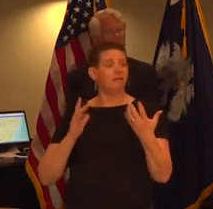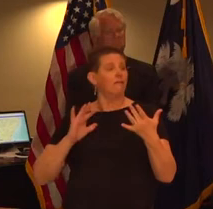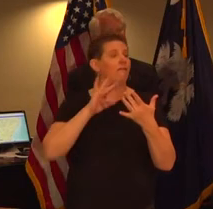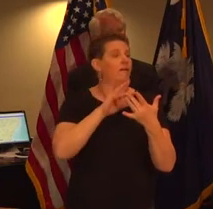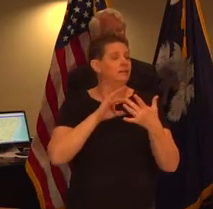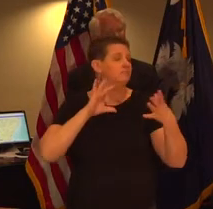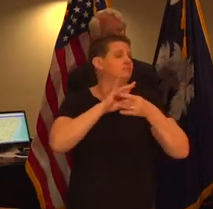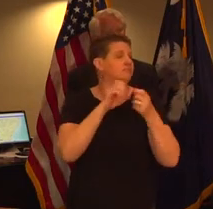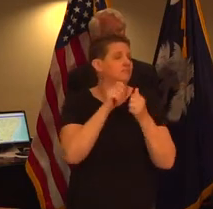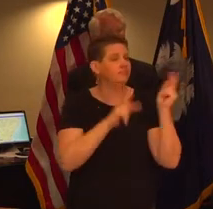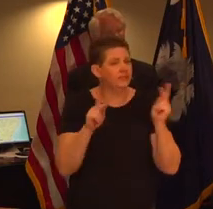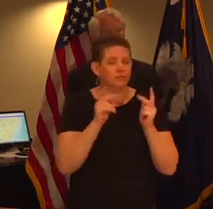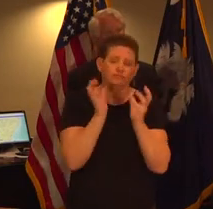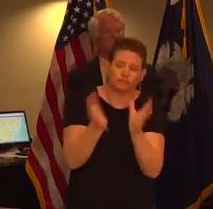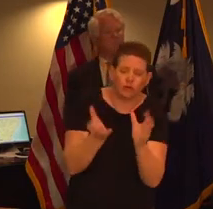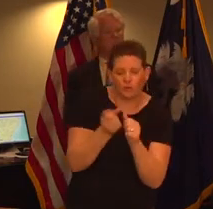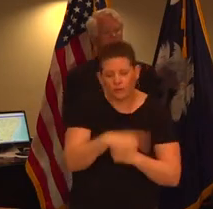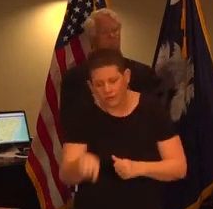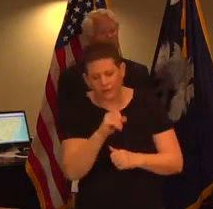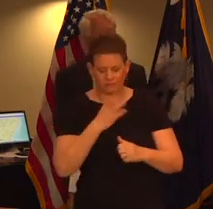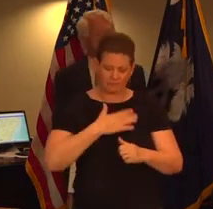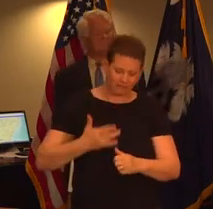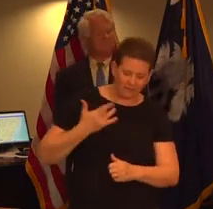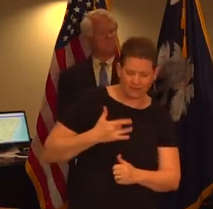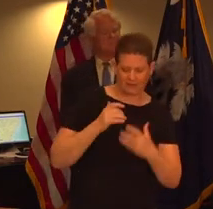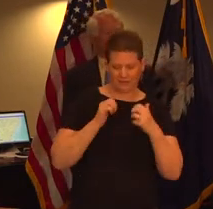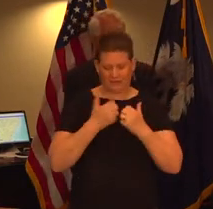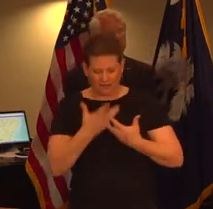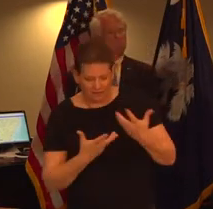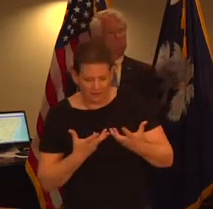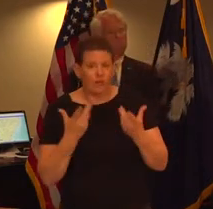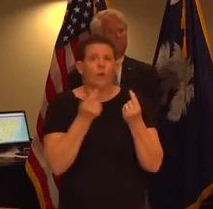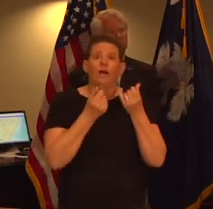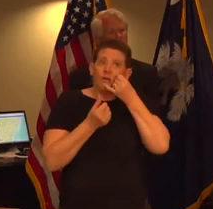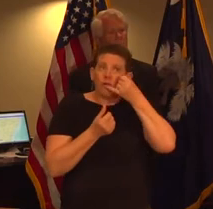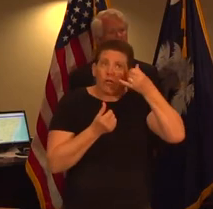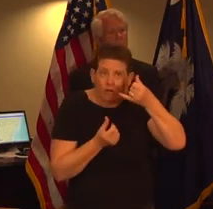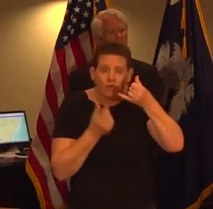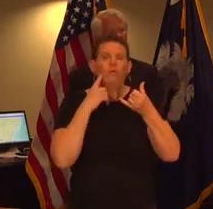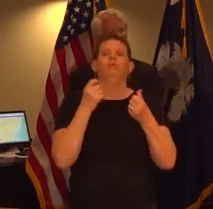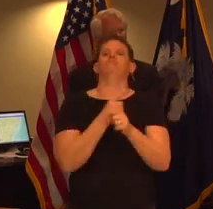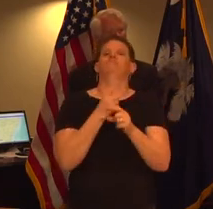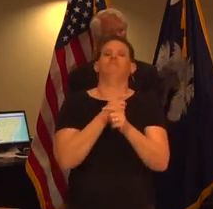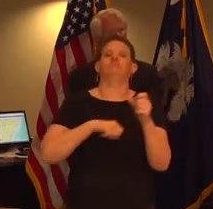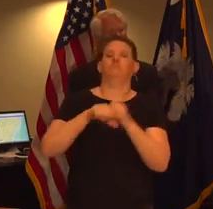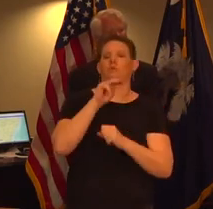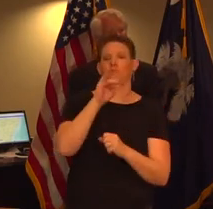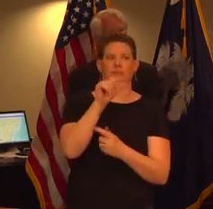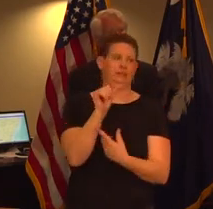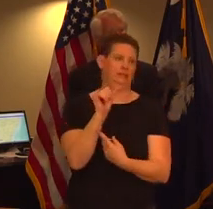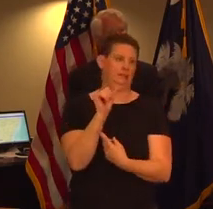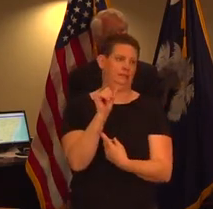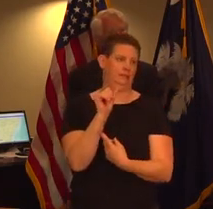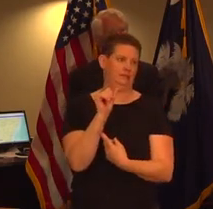with people you trust about your concerns and how they were feeling on the phone and through responsible social media we tend